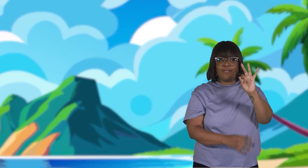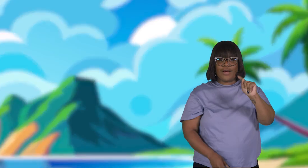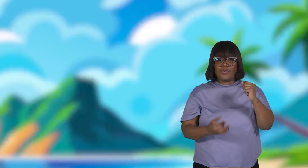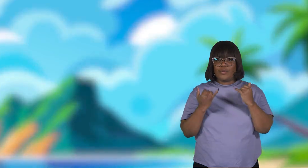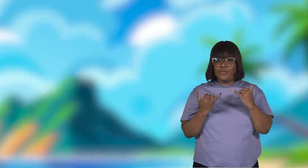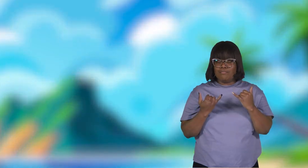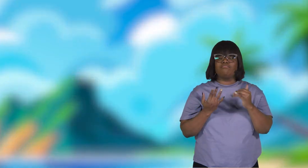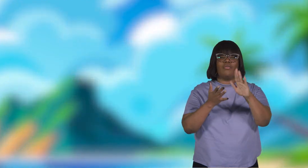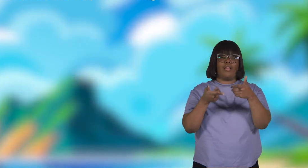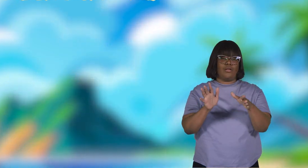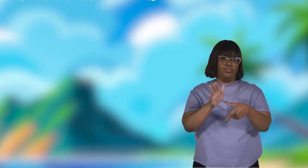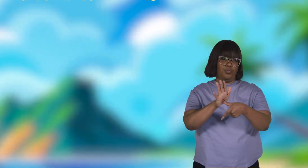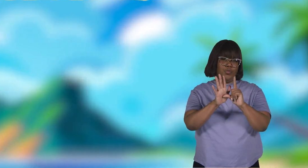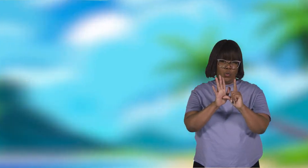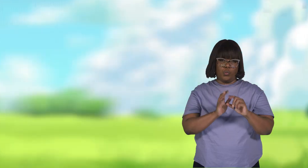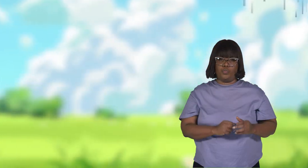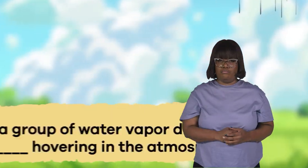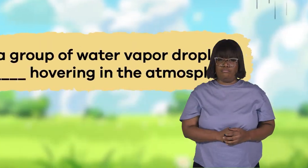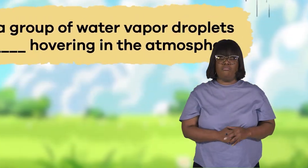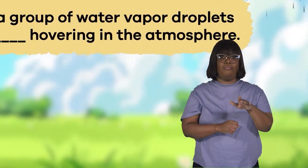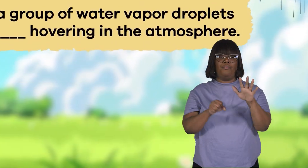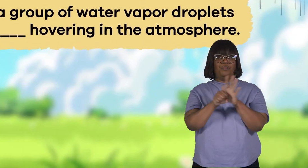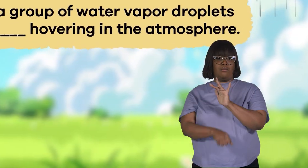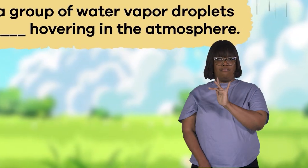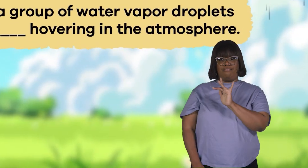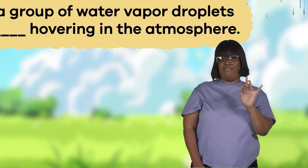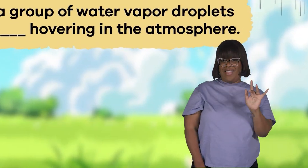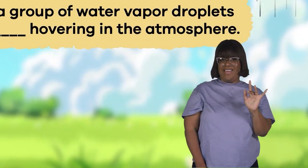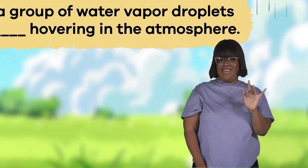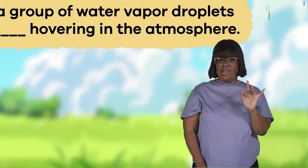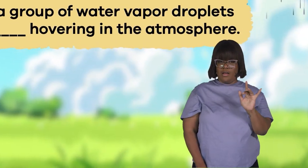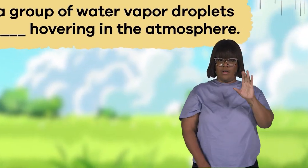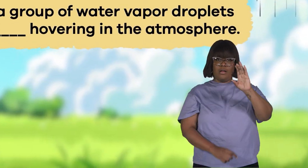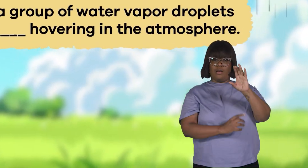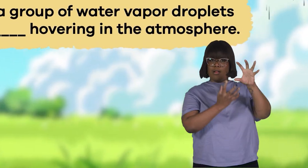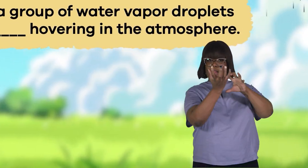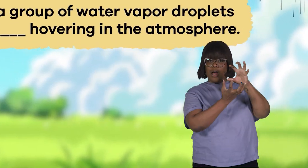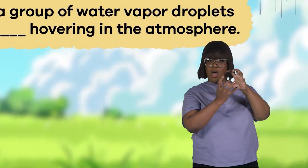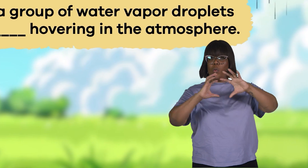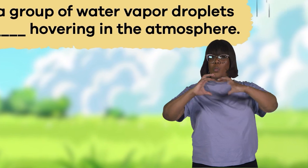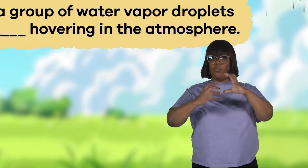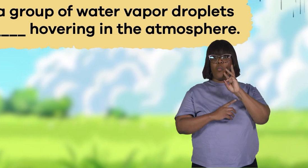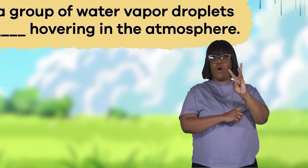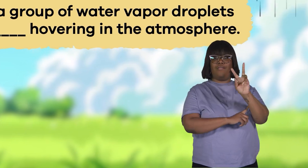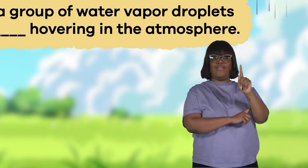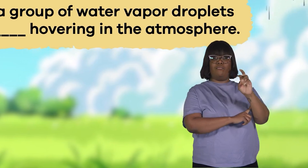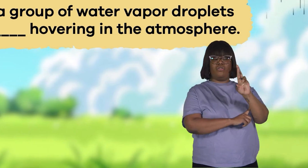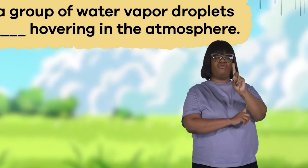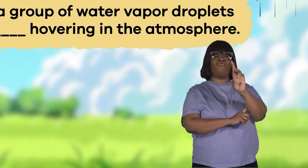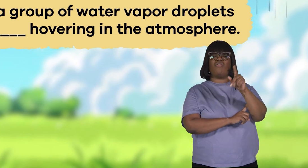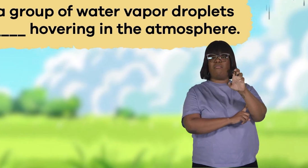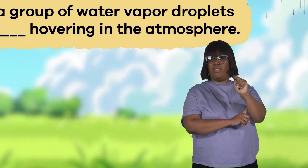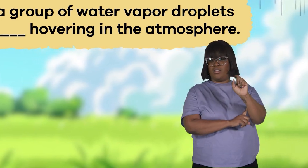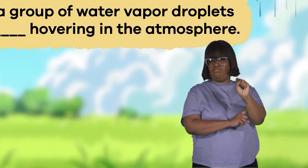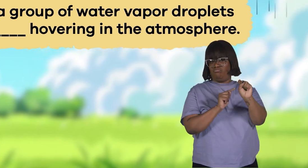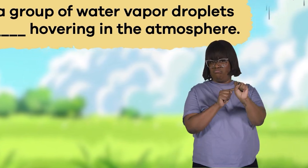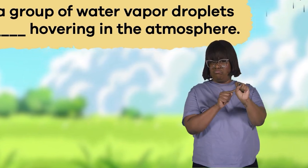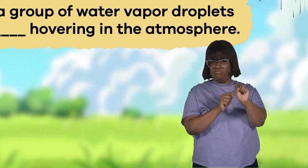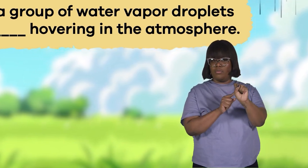Let's review. Fill in the blank. A cloud is a group of water vapor droplets, or ice,